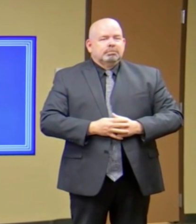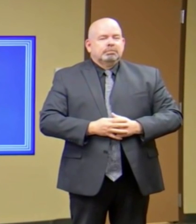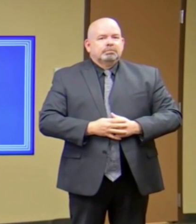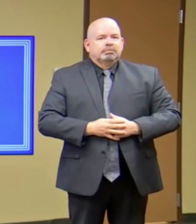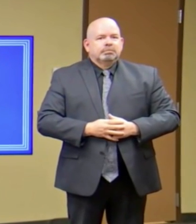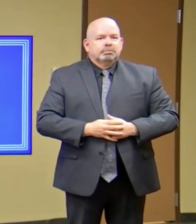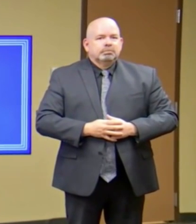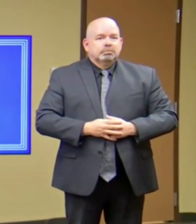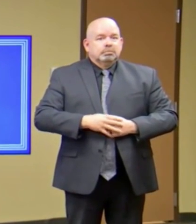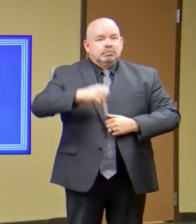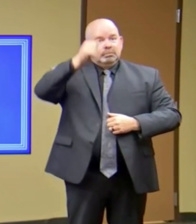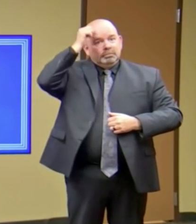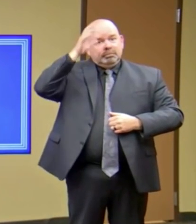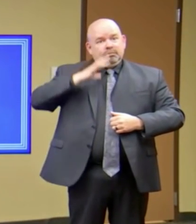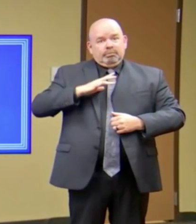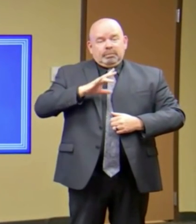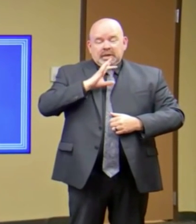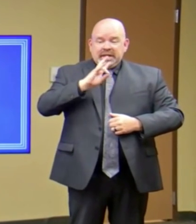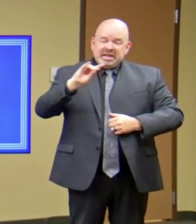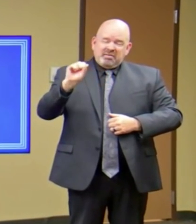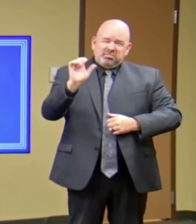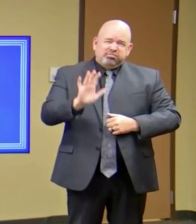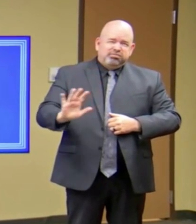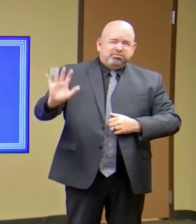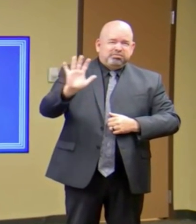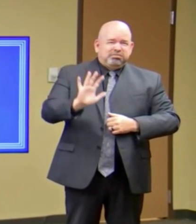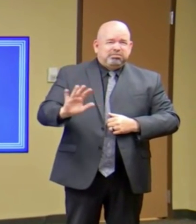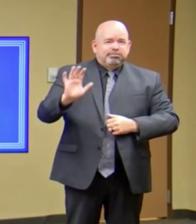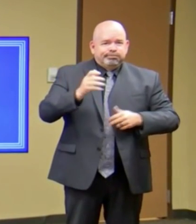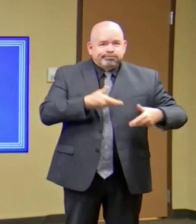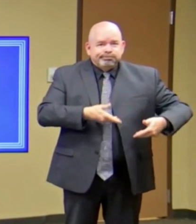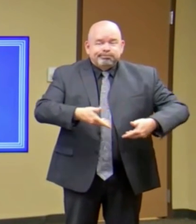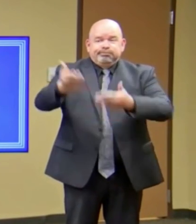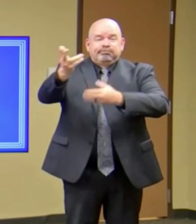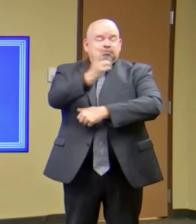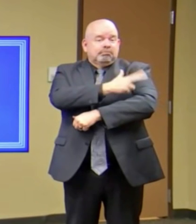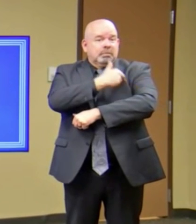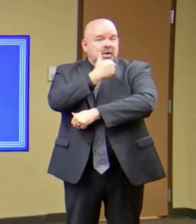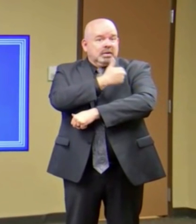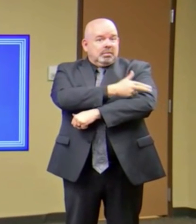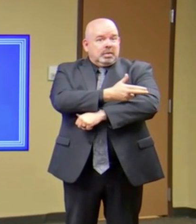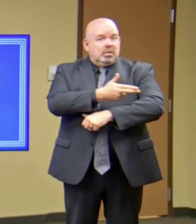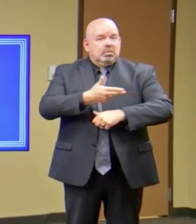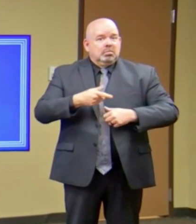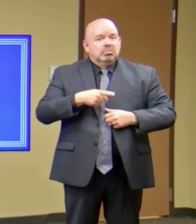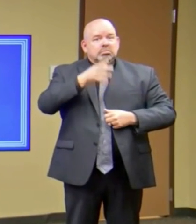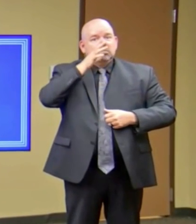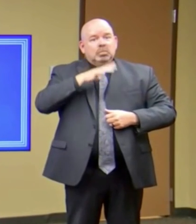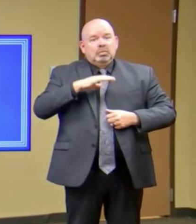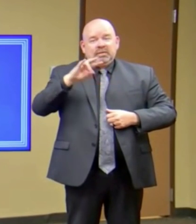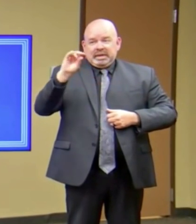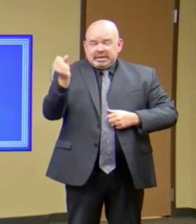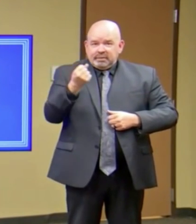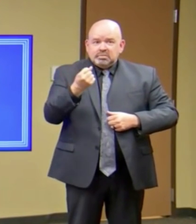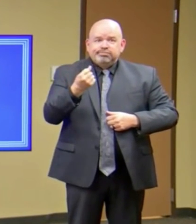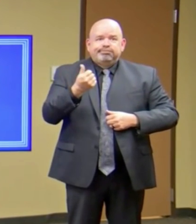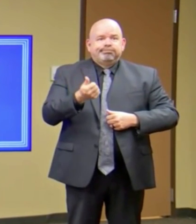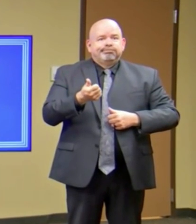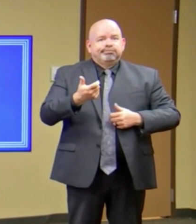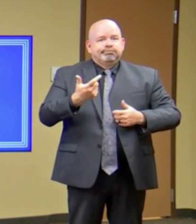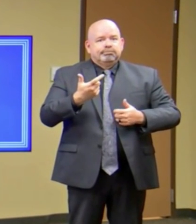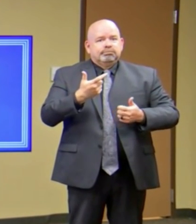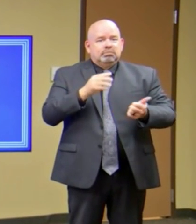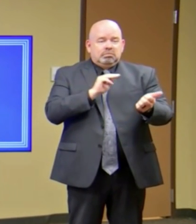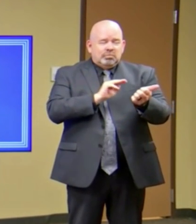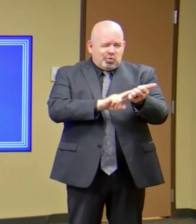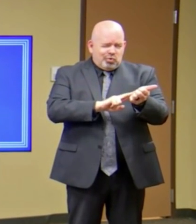of the city of Dallas and was critically ill in an area hospital. A woman in her 70s who was a resident of a long-term care facility in Dallas.